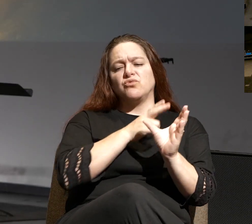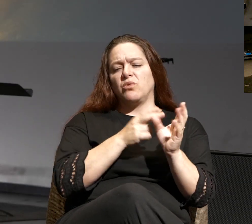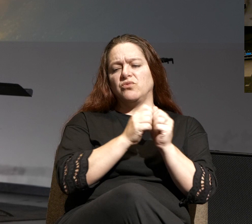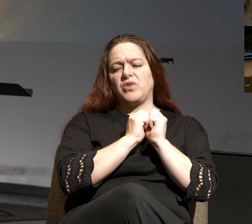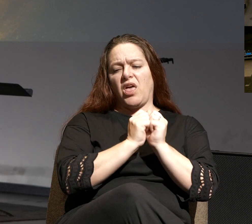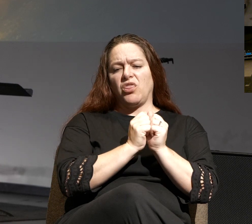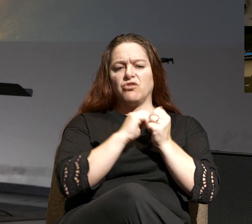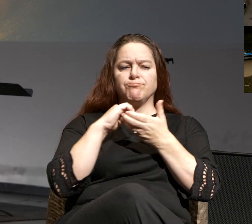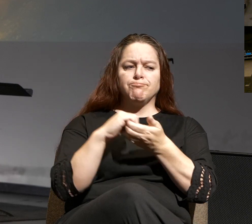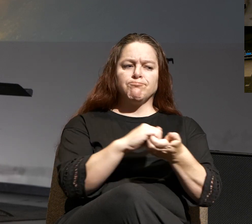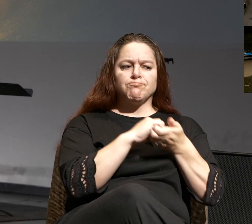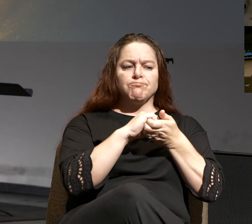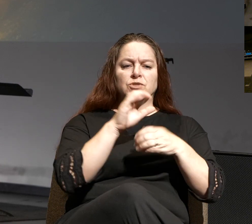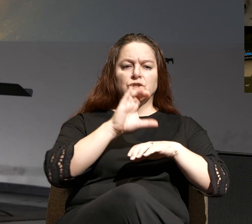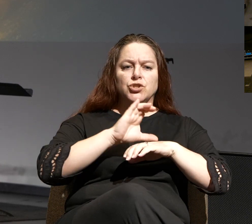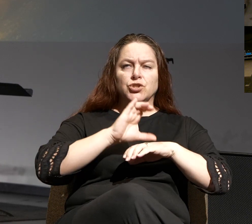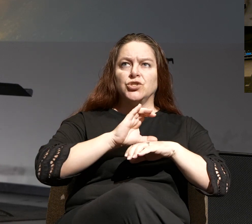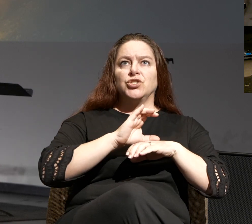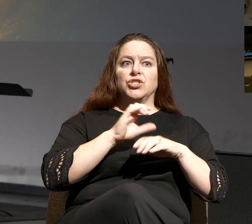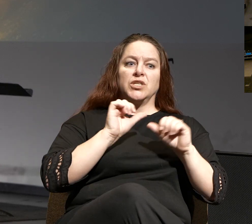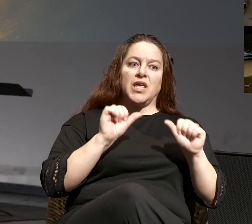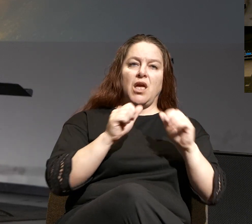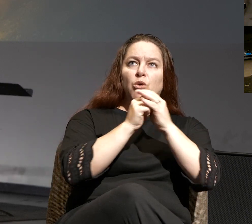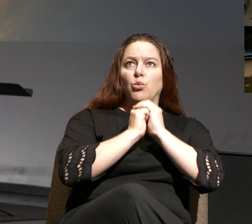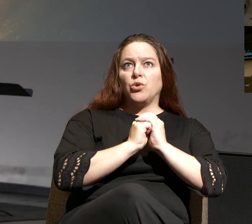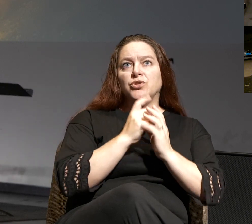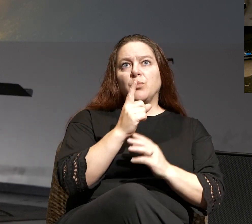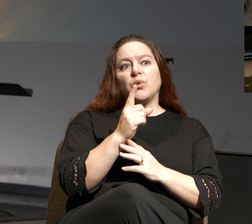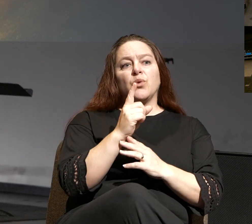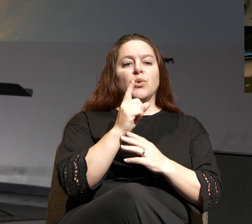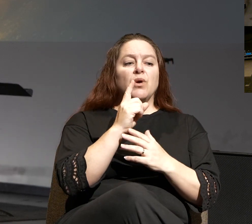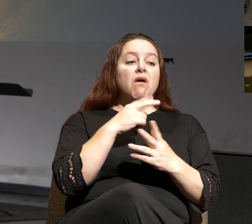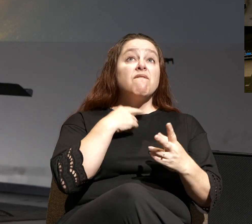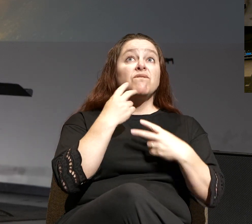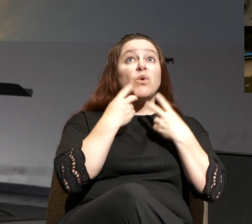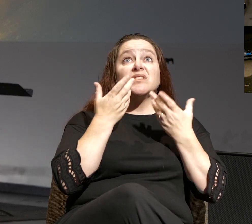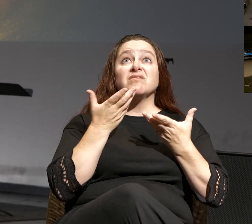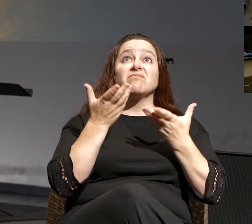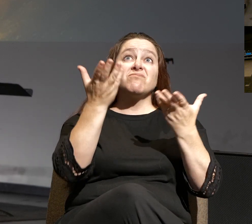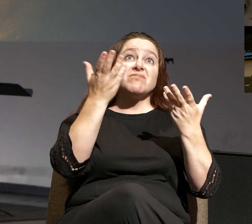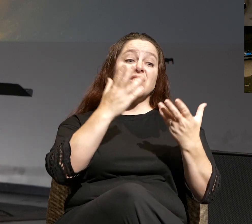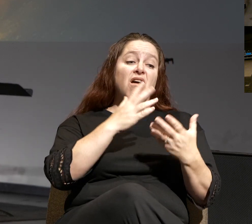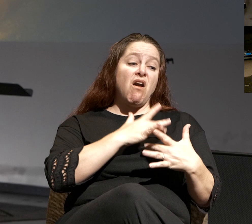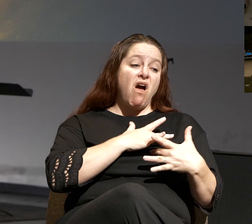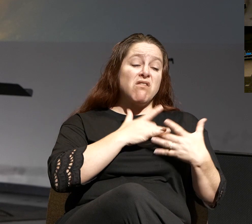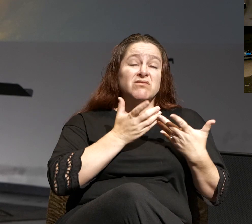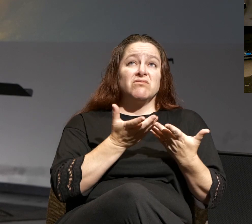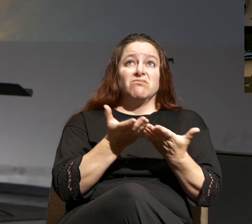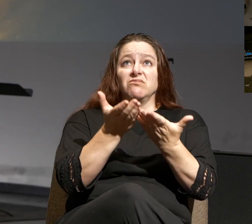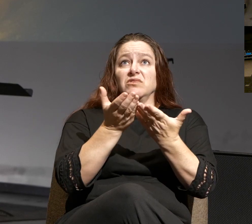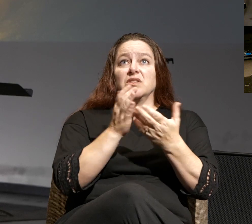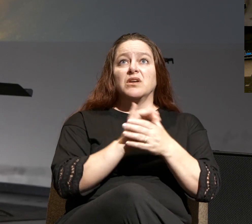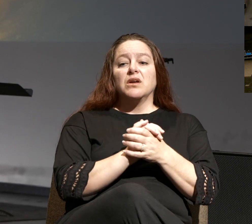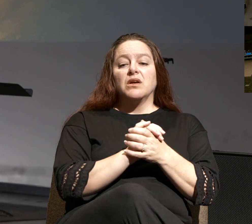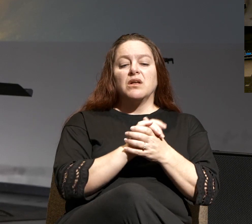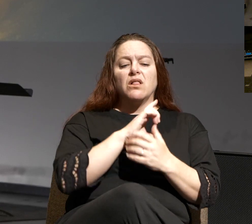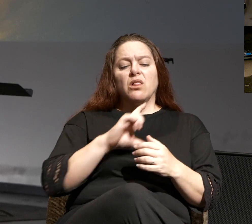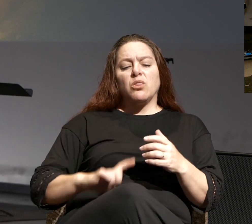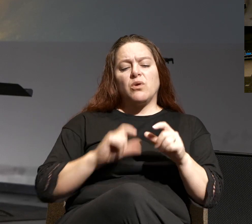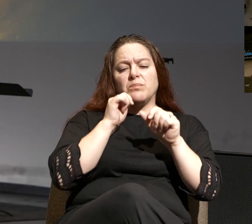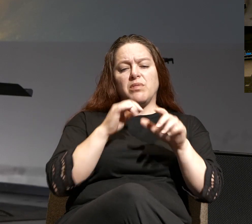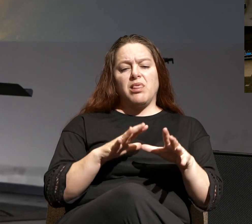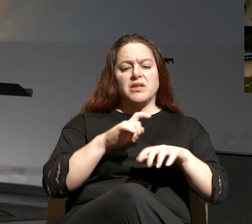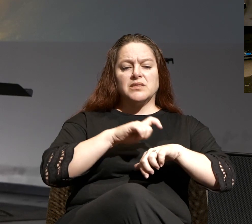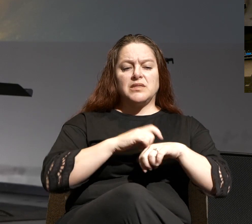together as a church body. We can worship you. We can lift our voices and our hearts to you. Lord, please bless this